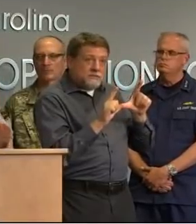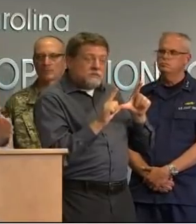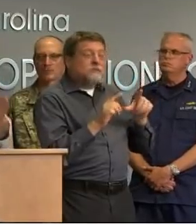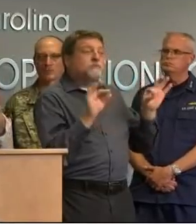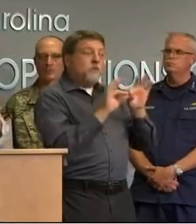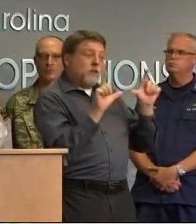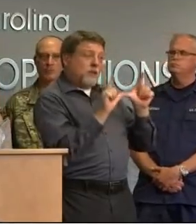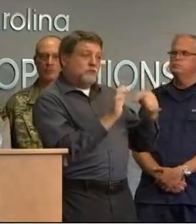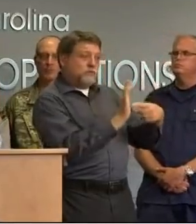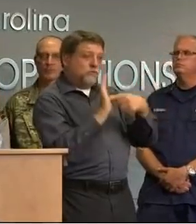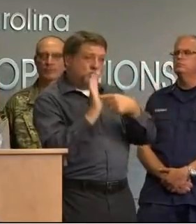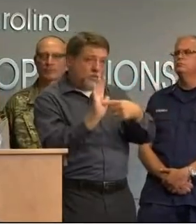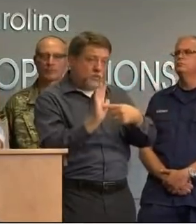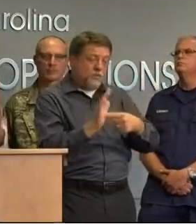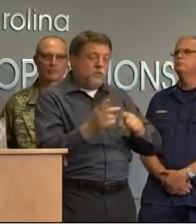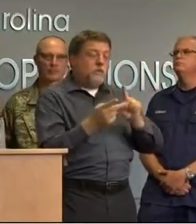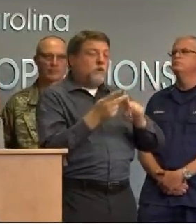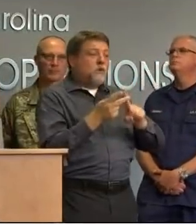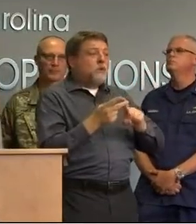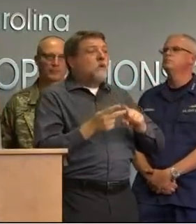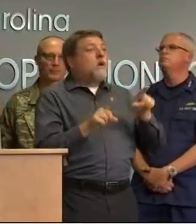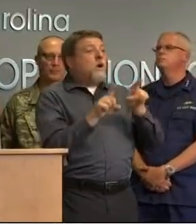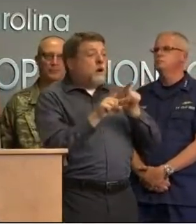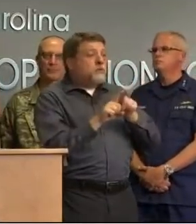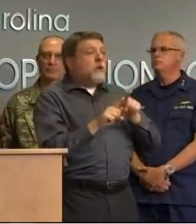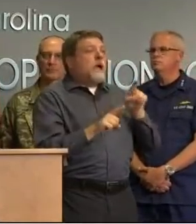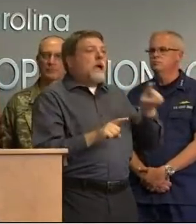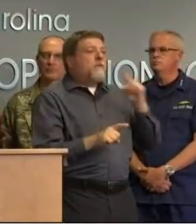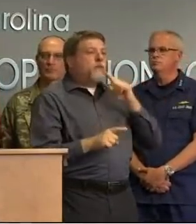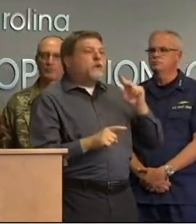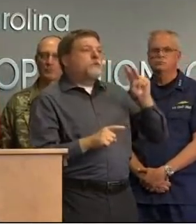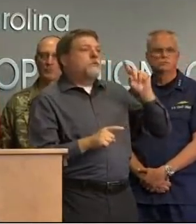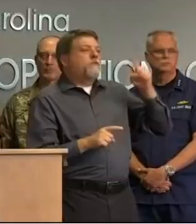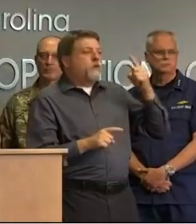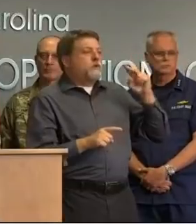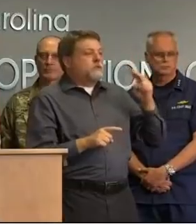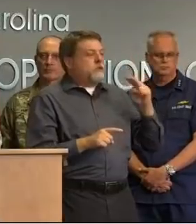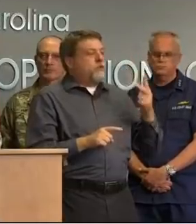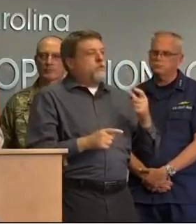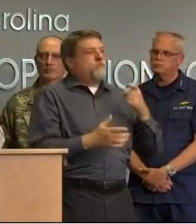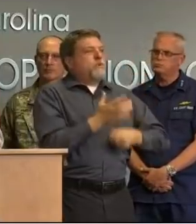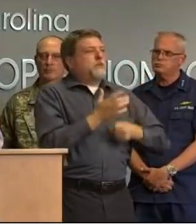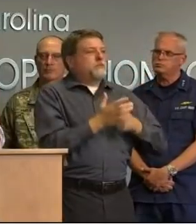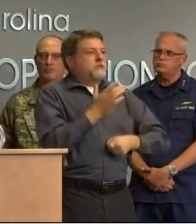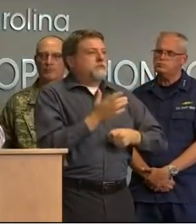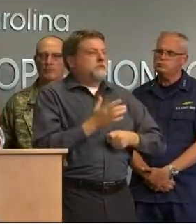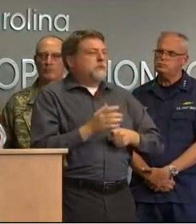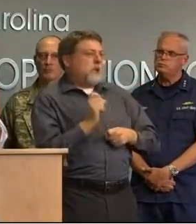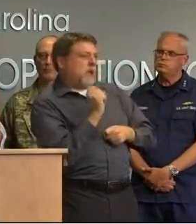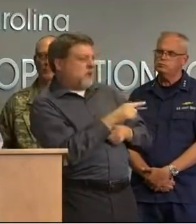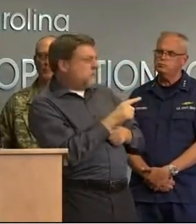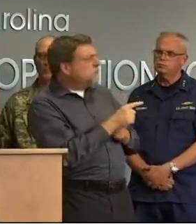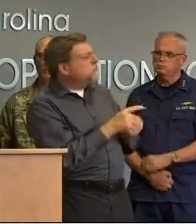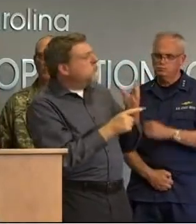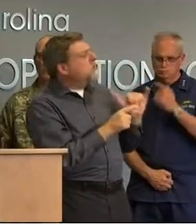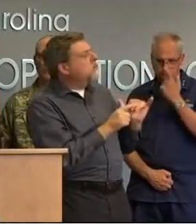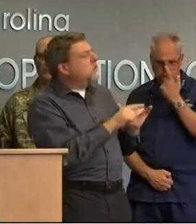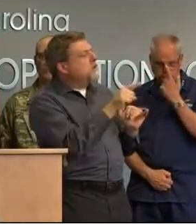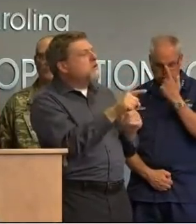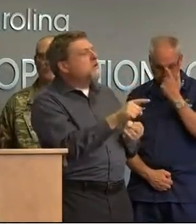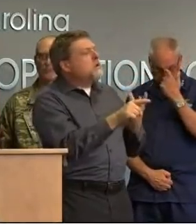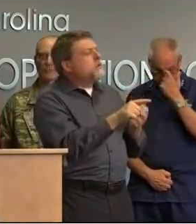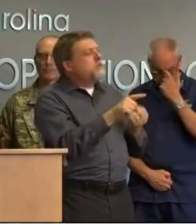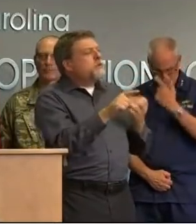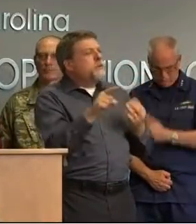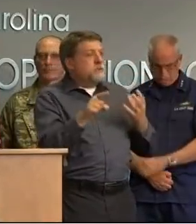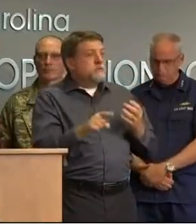they're going to do the time in which they're going to do it the materials they're going to use and do not pay all up front you